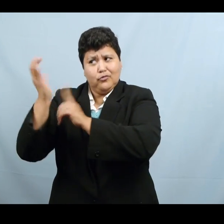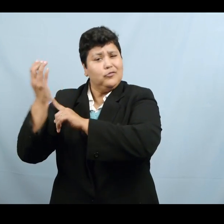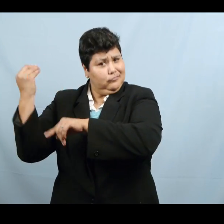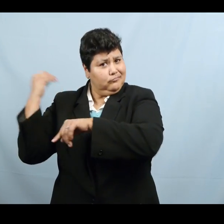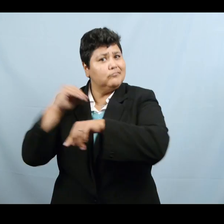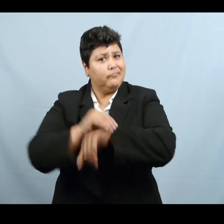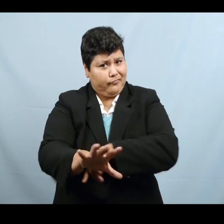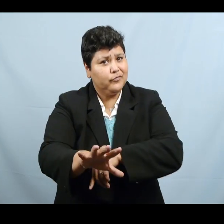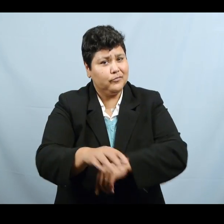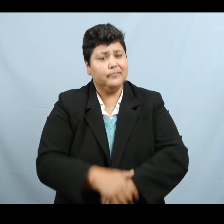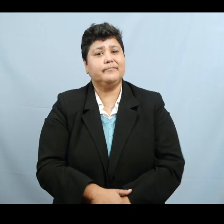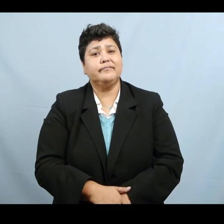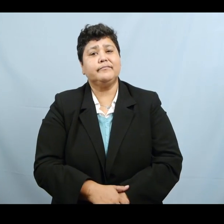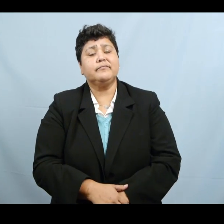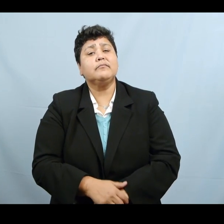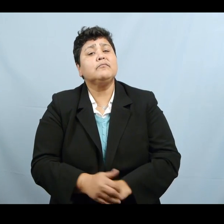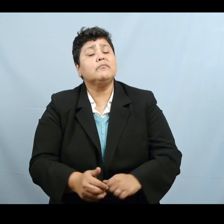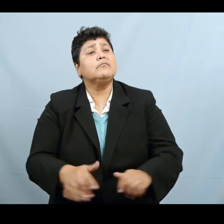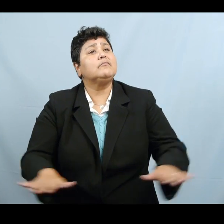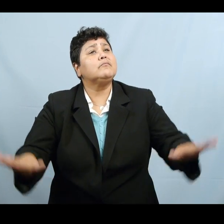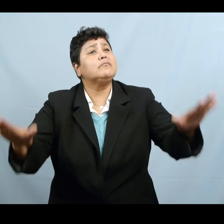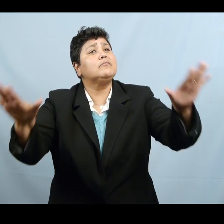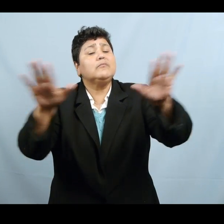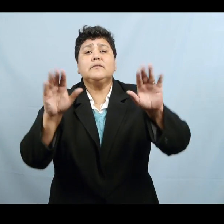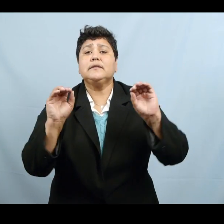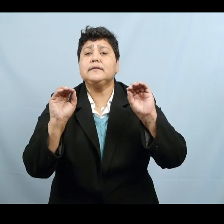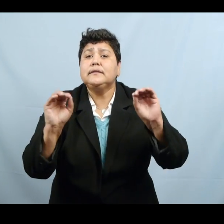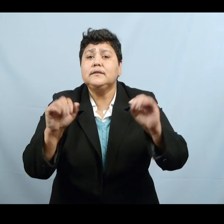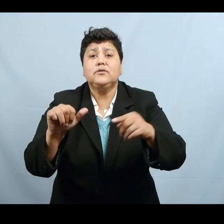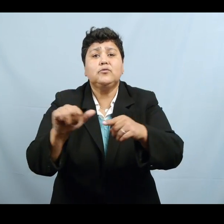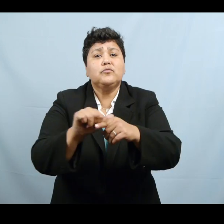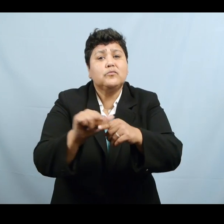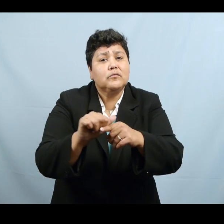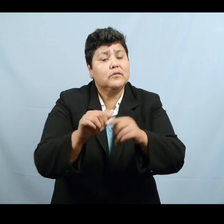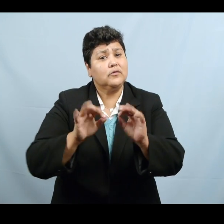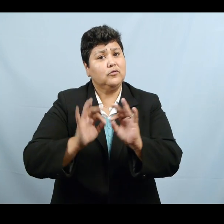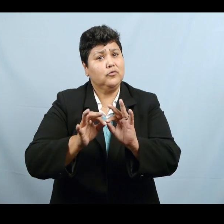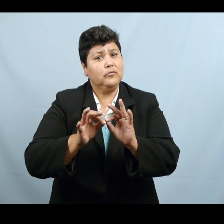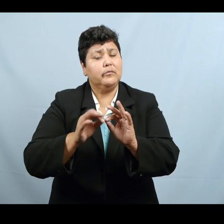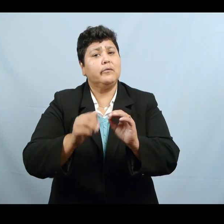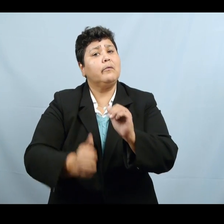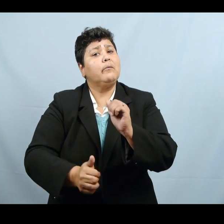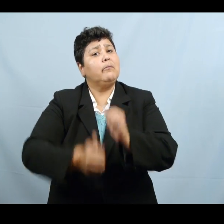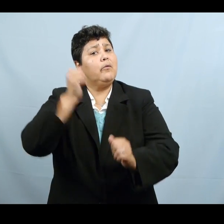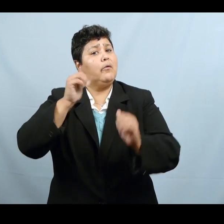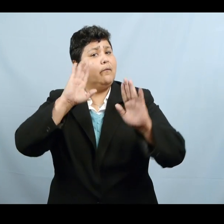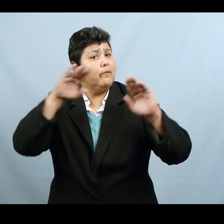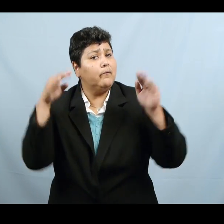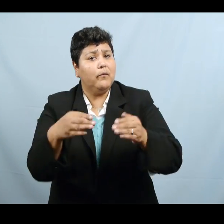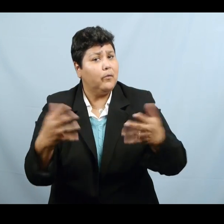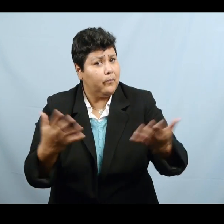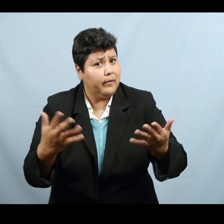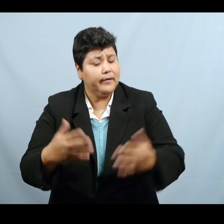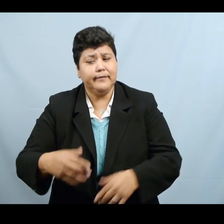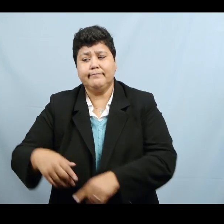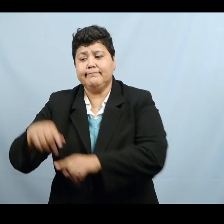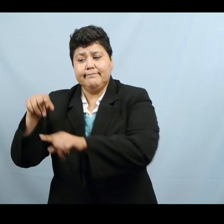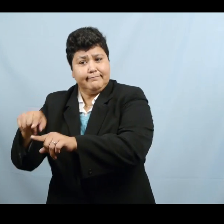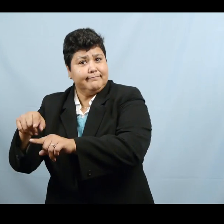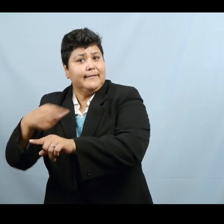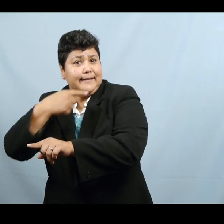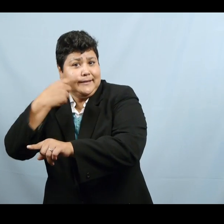interpreter training programs focus on cultural and linguistic variations between American Sign Language and English,